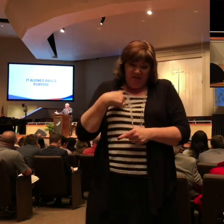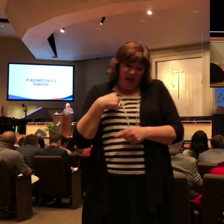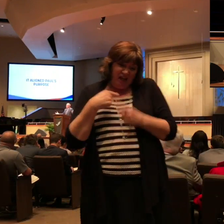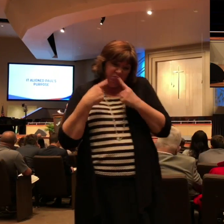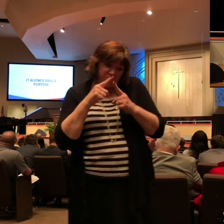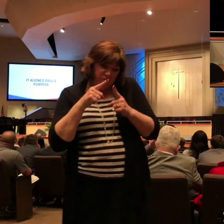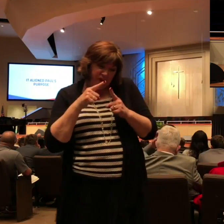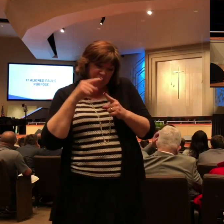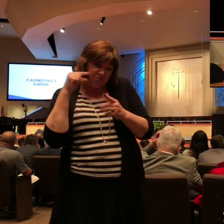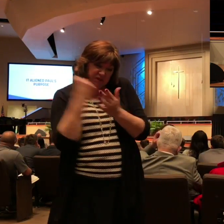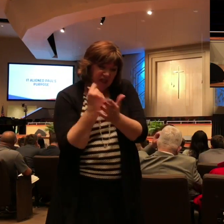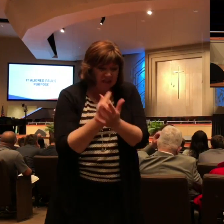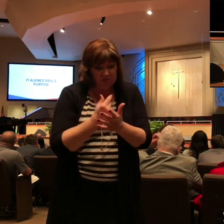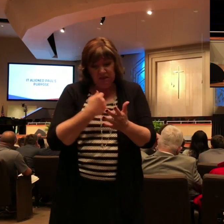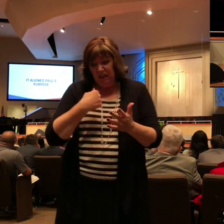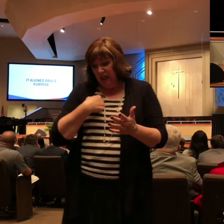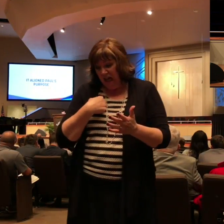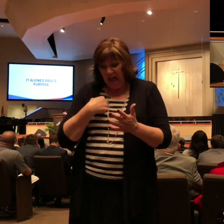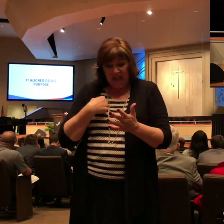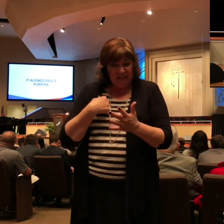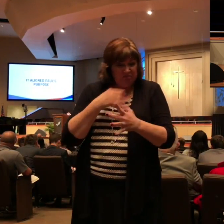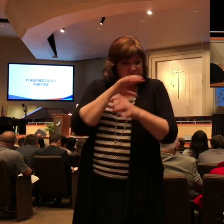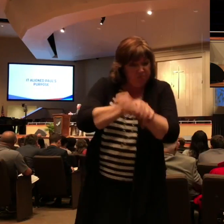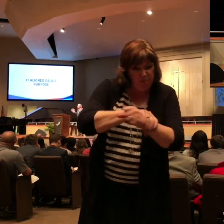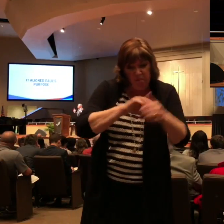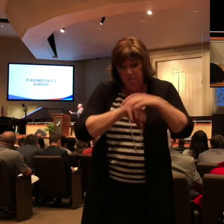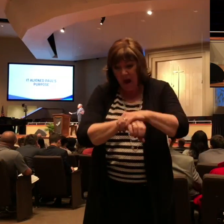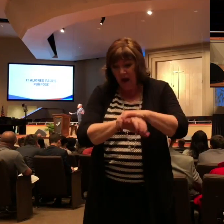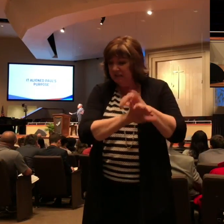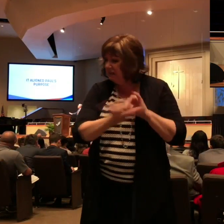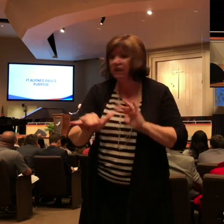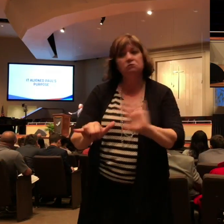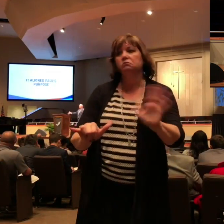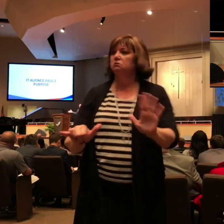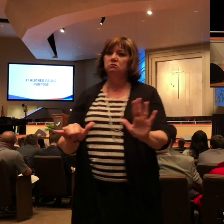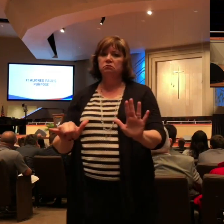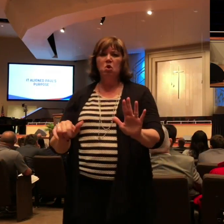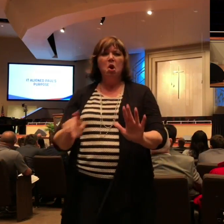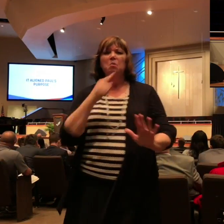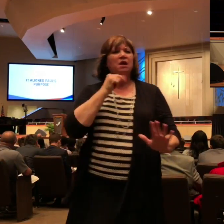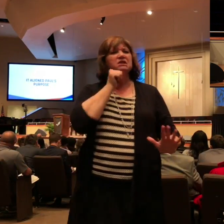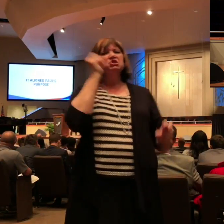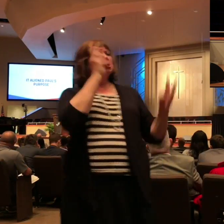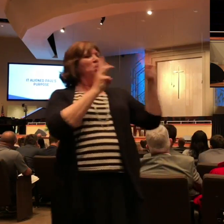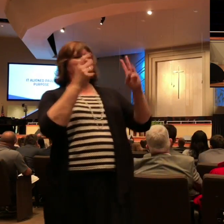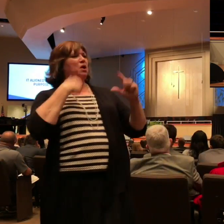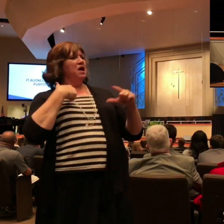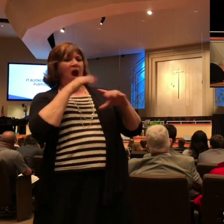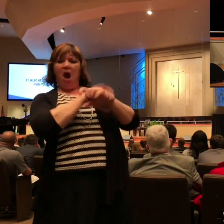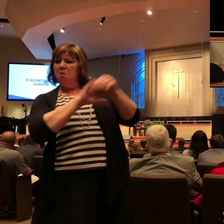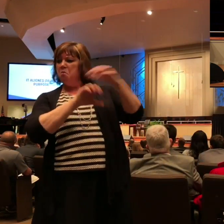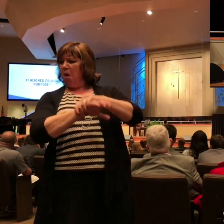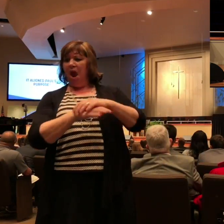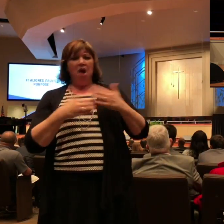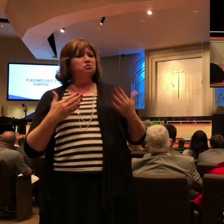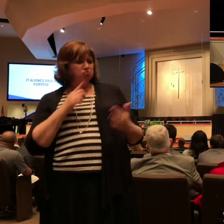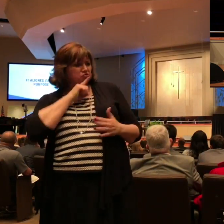encouraging them and Paul is telling them listen friend I got to tell you there's nothing to be worried about I'm sitting here shackled but I've never been more